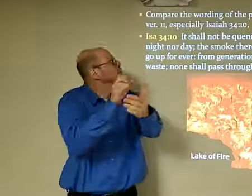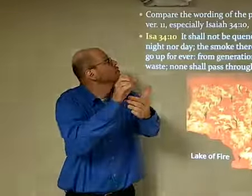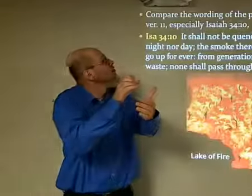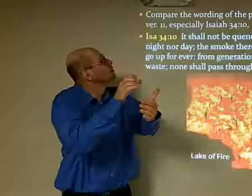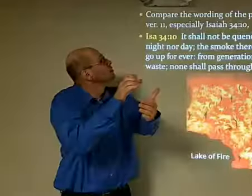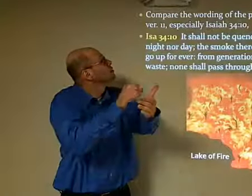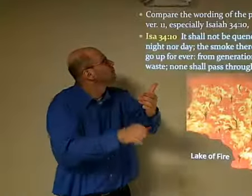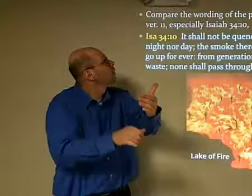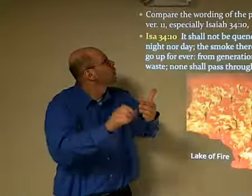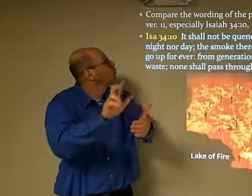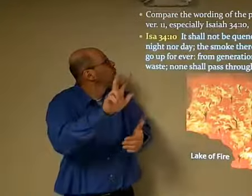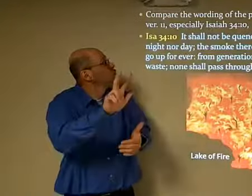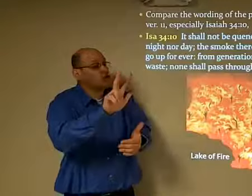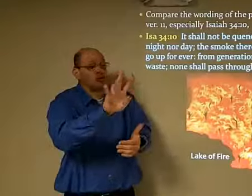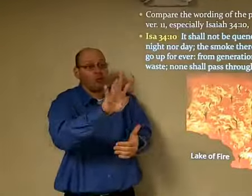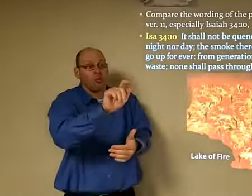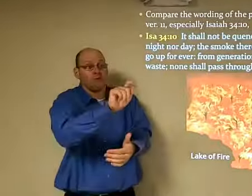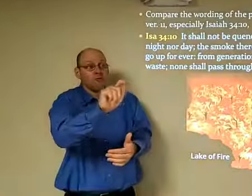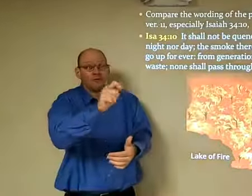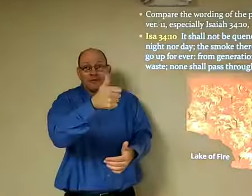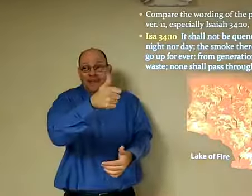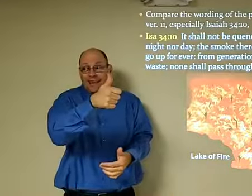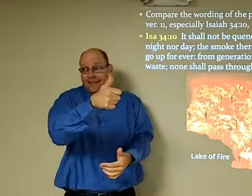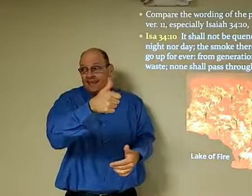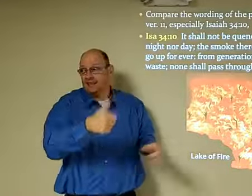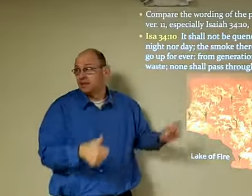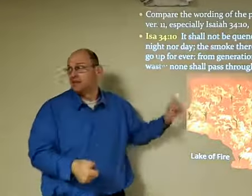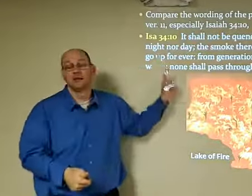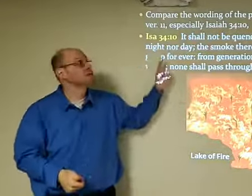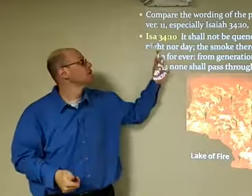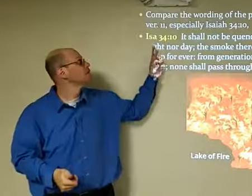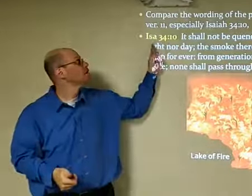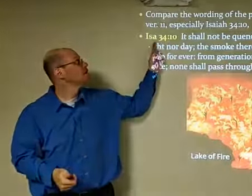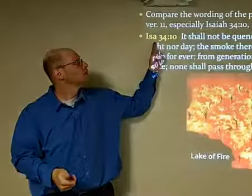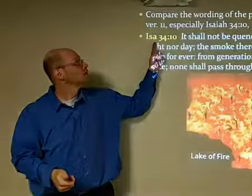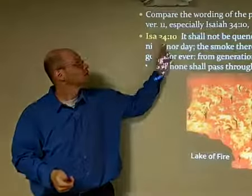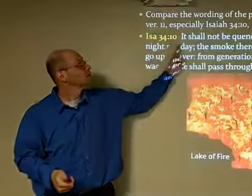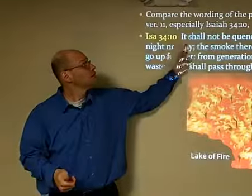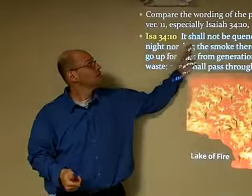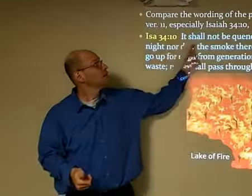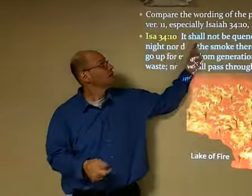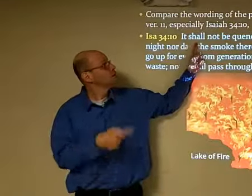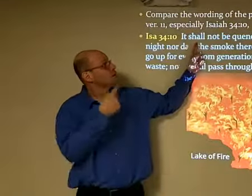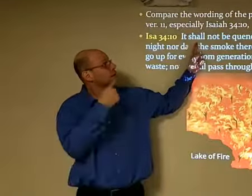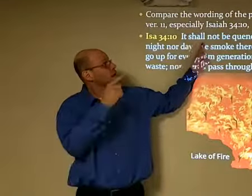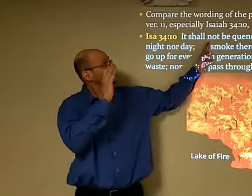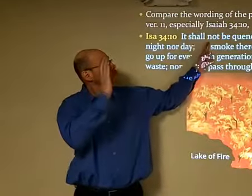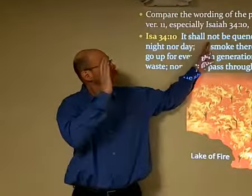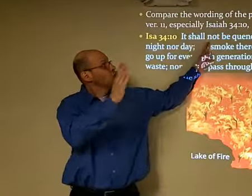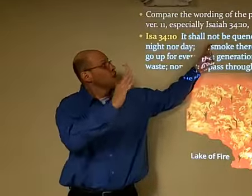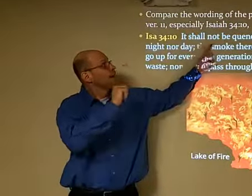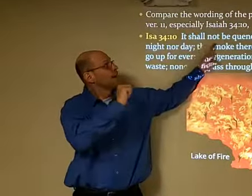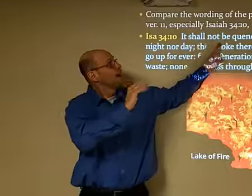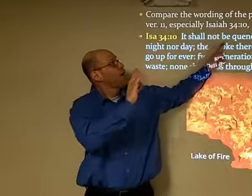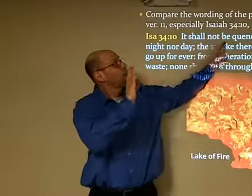of the passages quoted above on verse 11, especially with Isaiah 3410. Let's take a look.